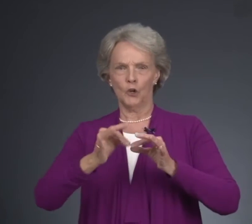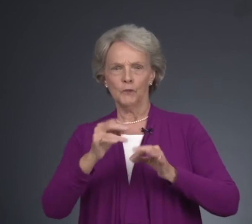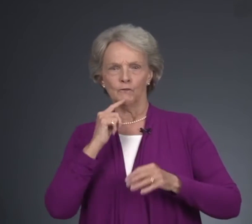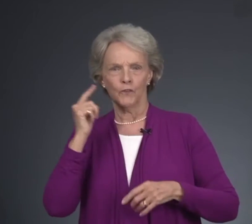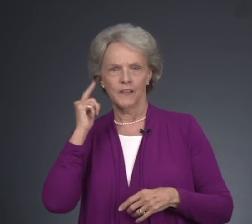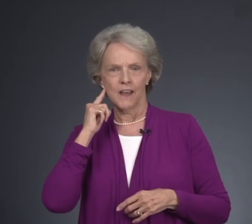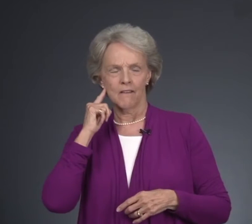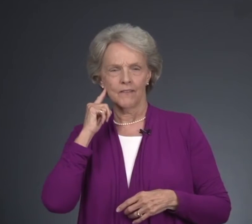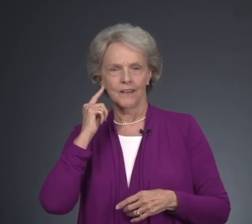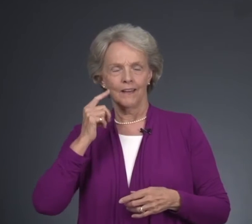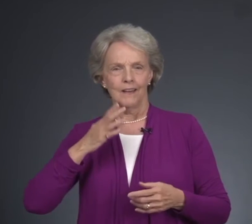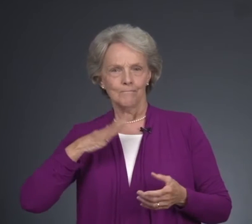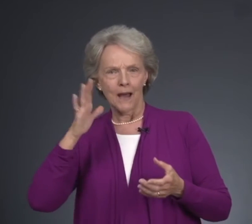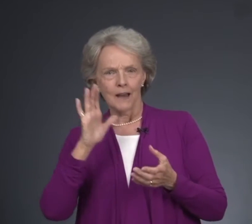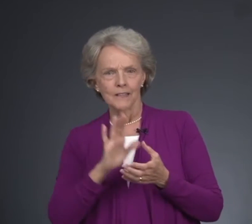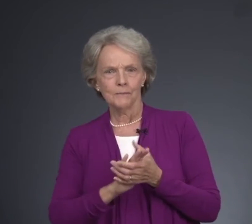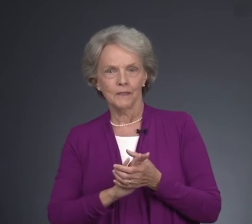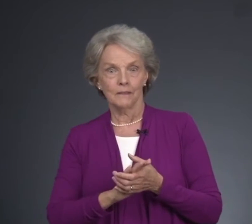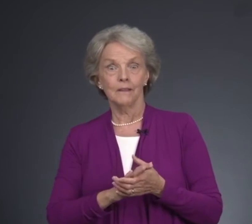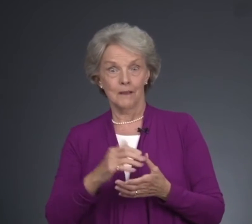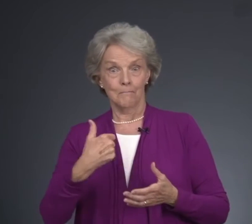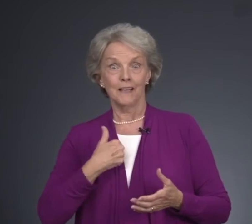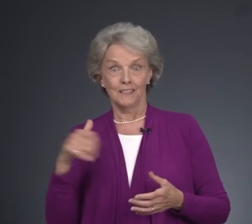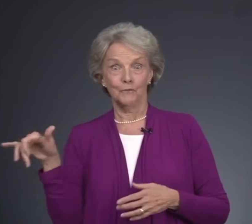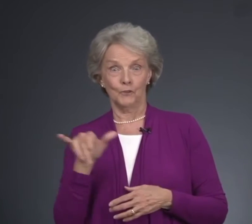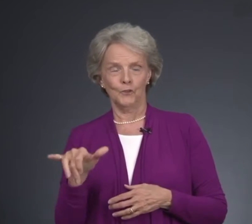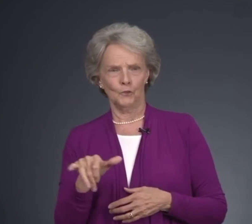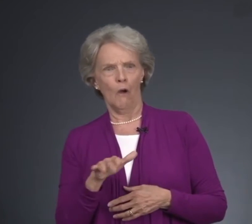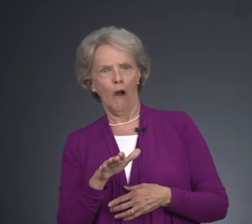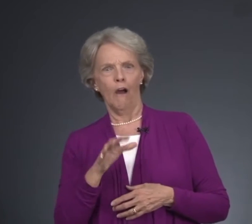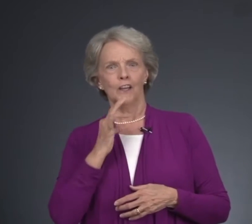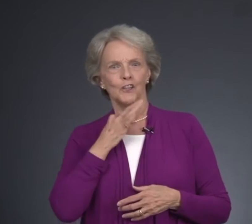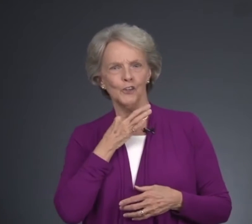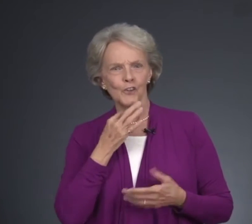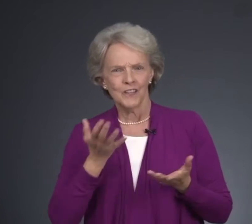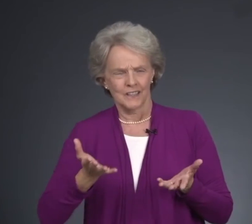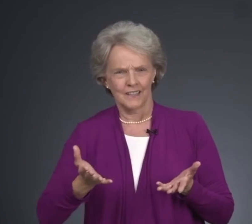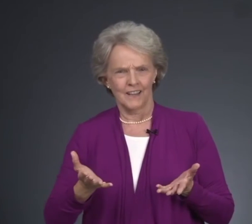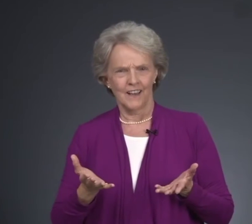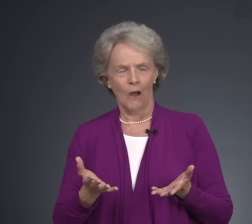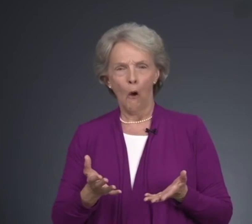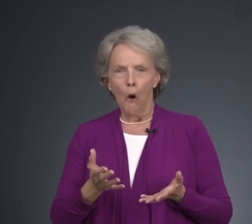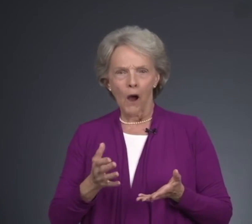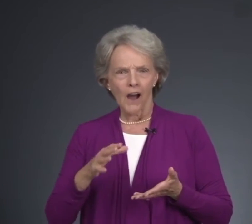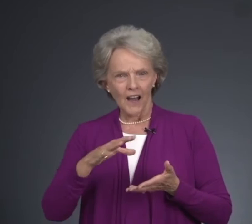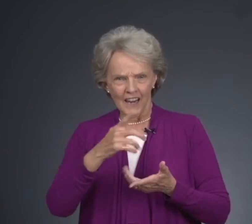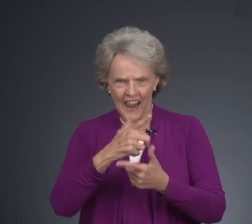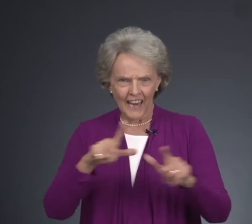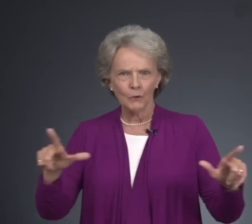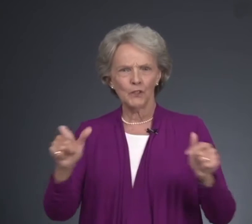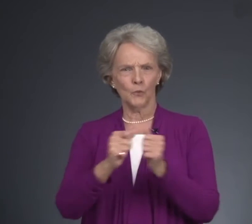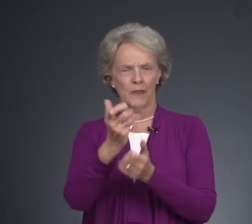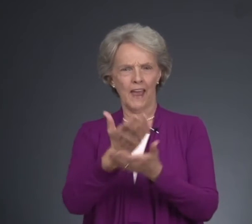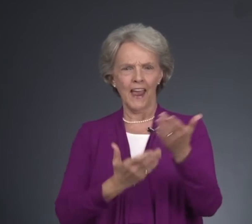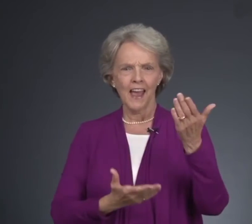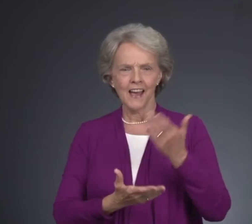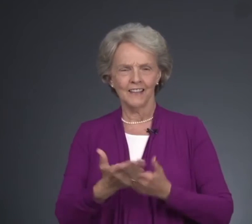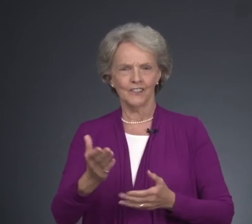interpreted for the deaf. My husband, myself too, curious, language with hands,